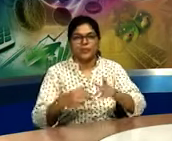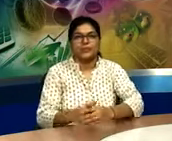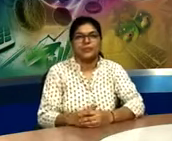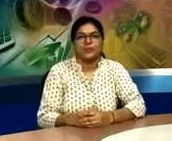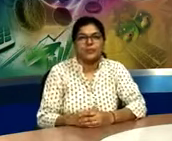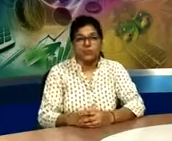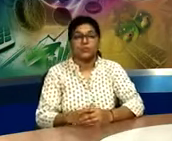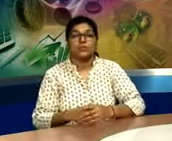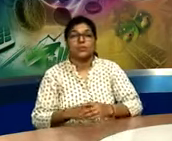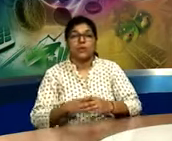mouth.